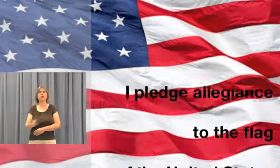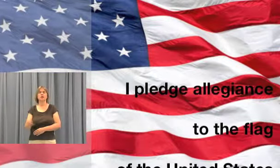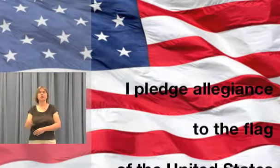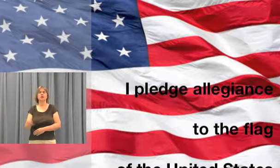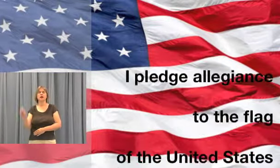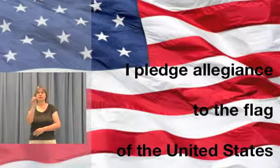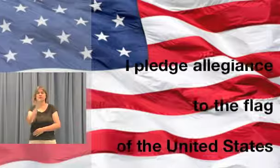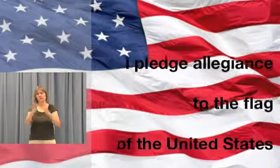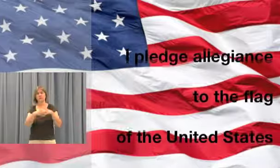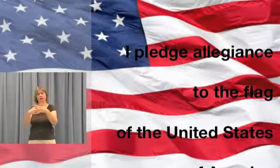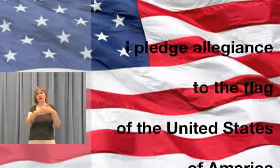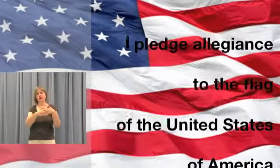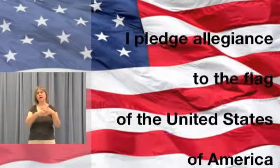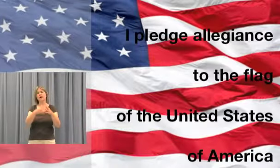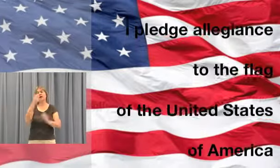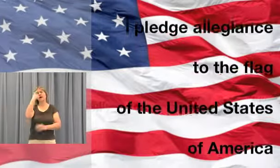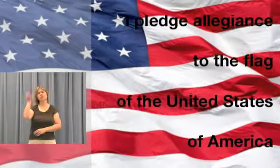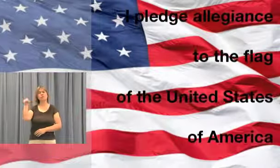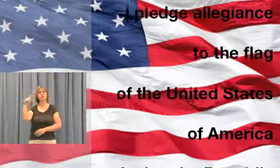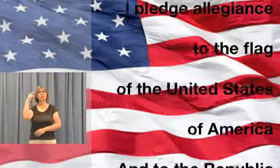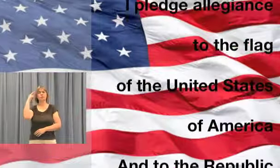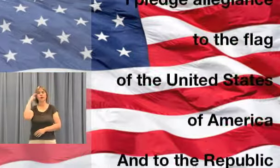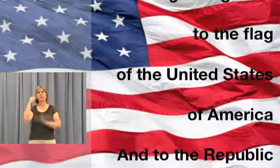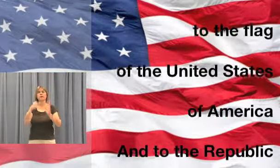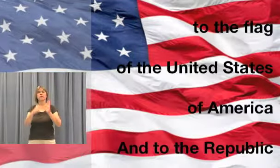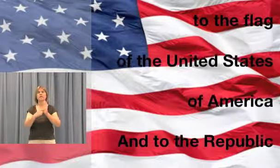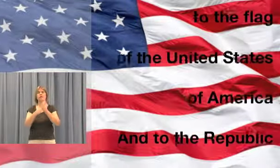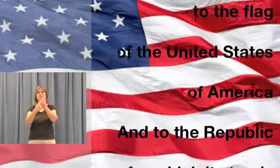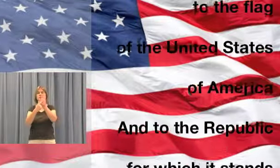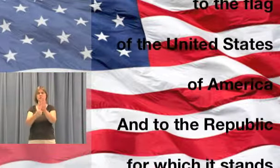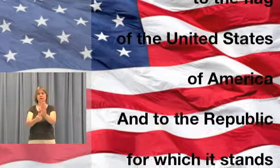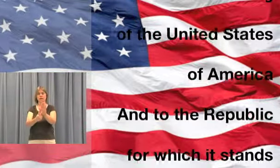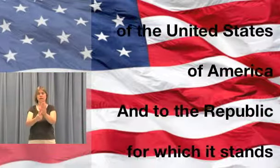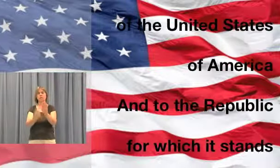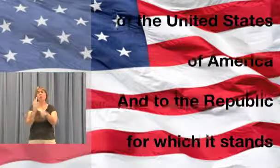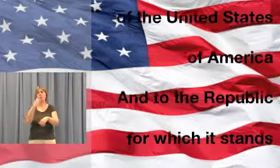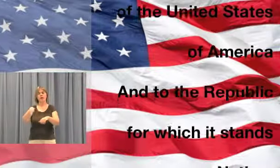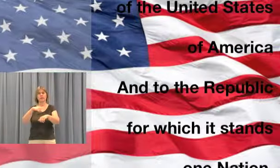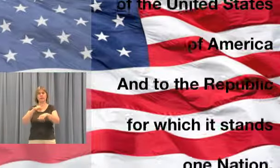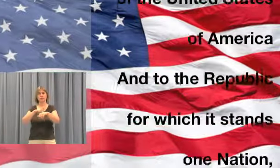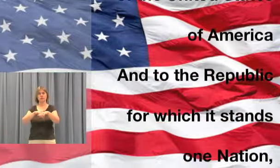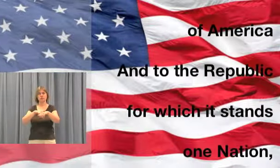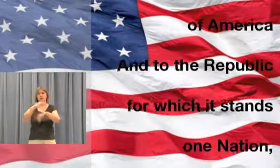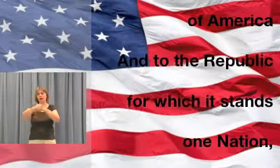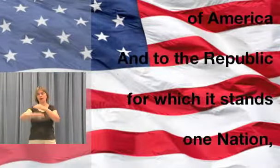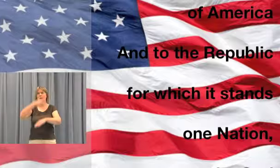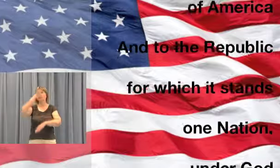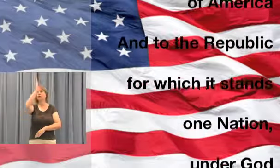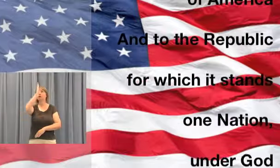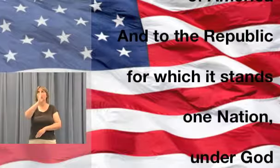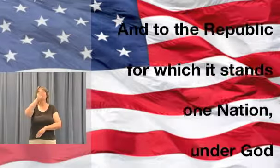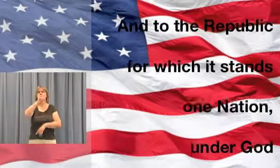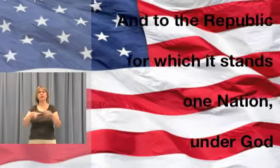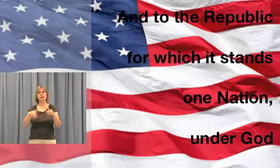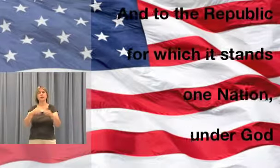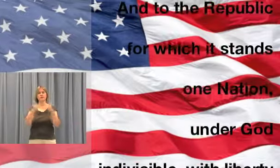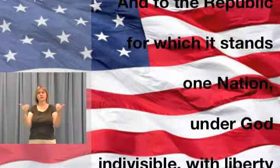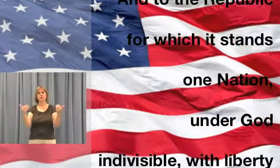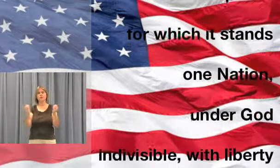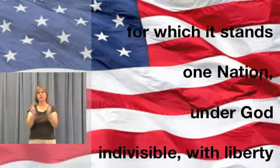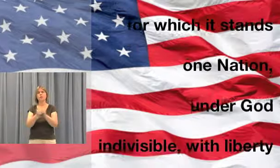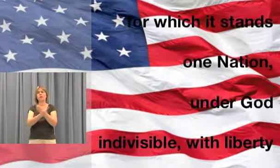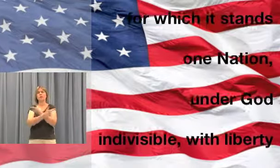States of America and to the Republic for which it stands, one nation,